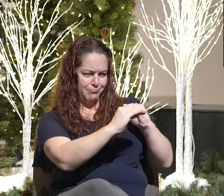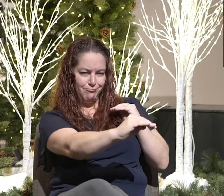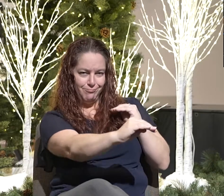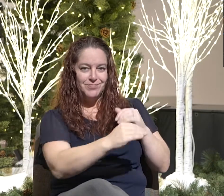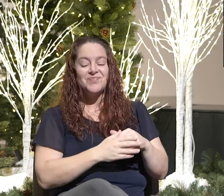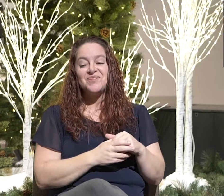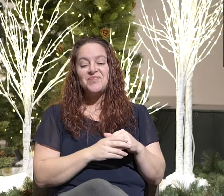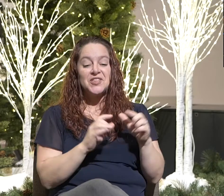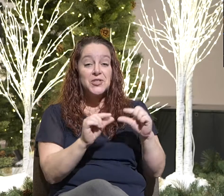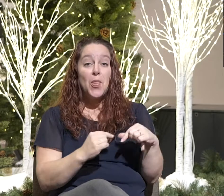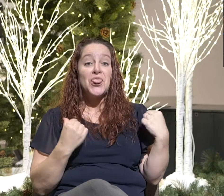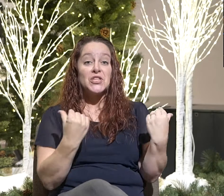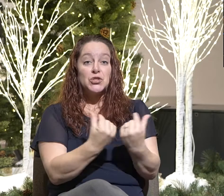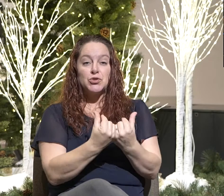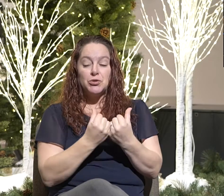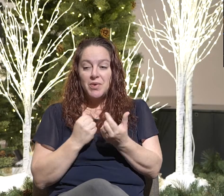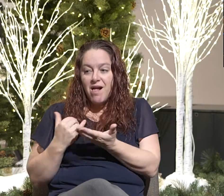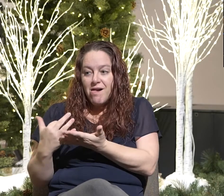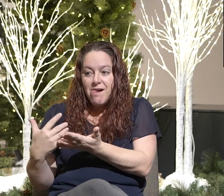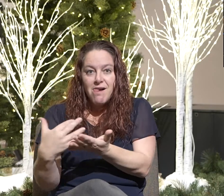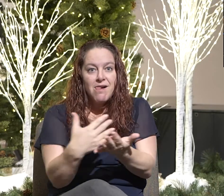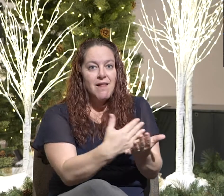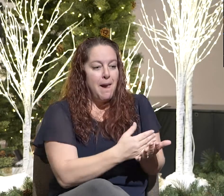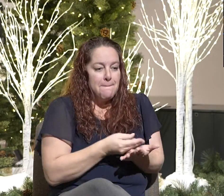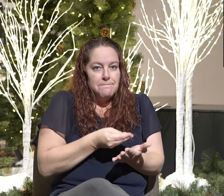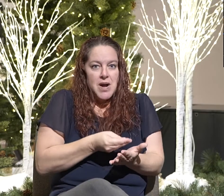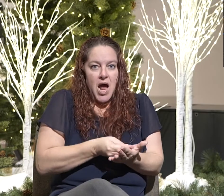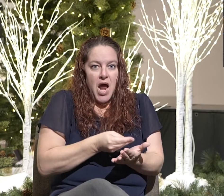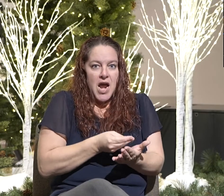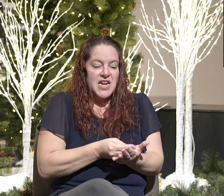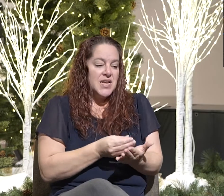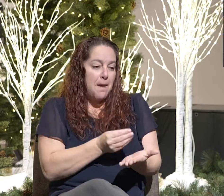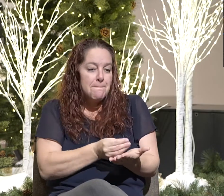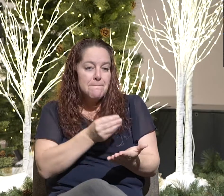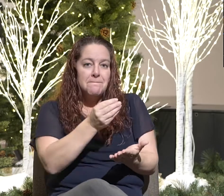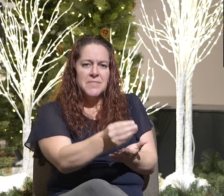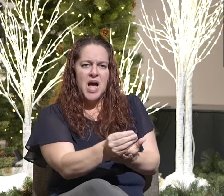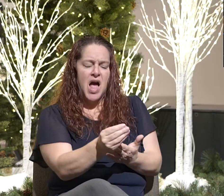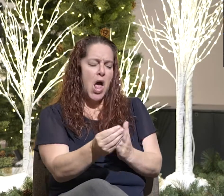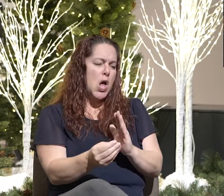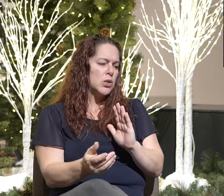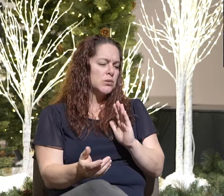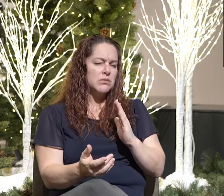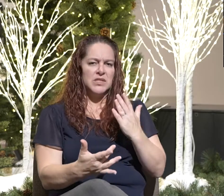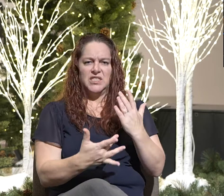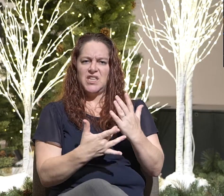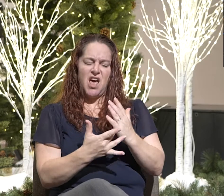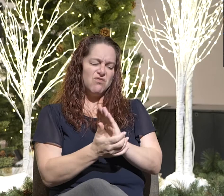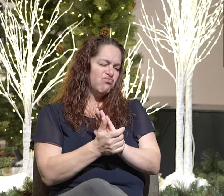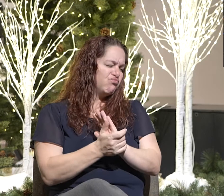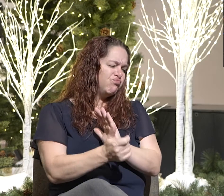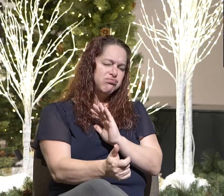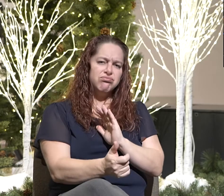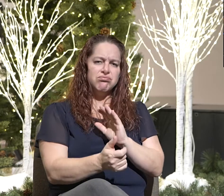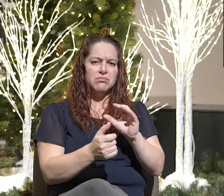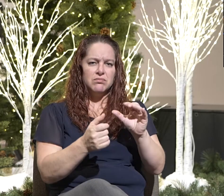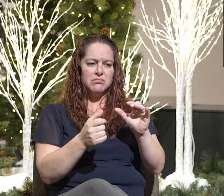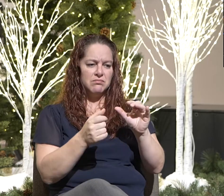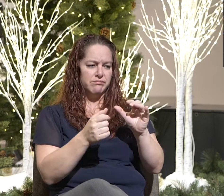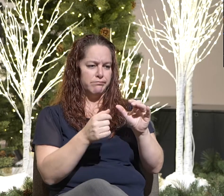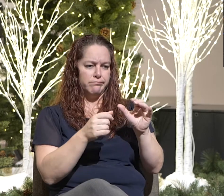pooled their money together to get this, this high tech instrument that was going to measure